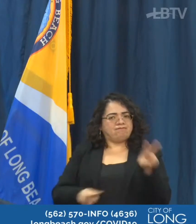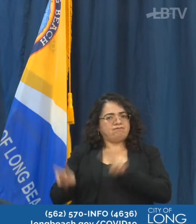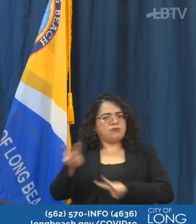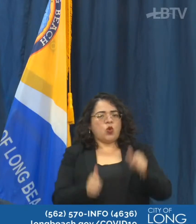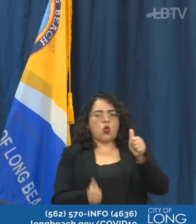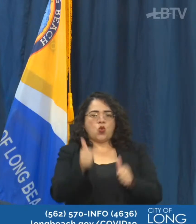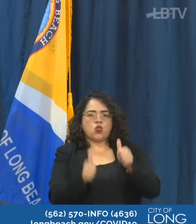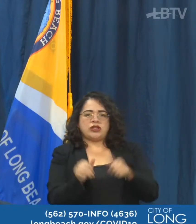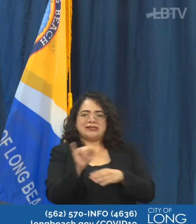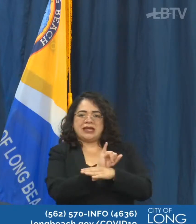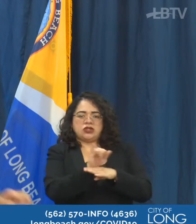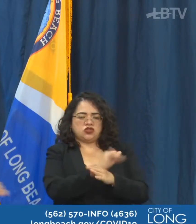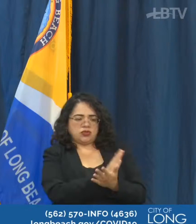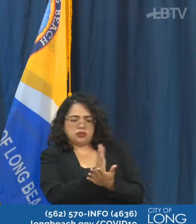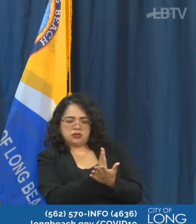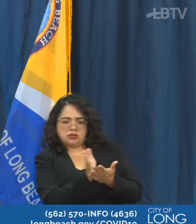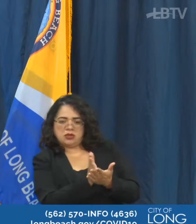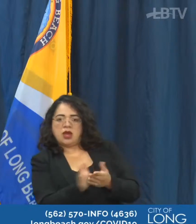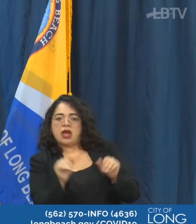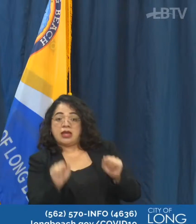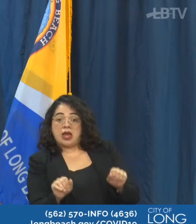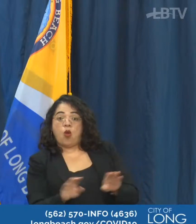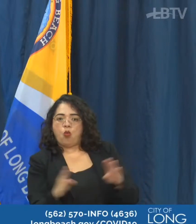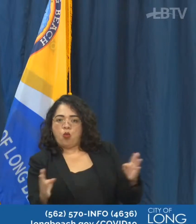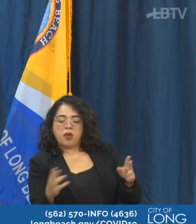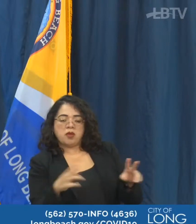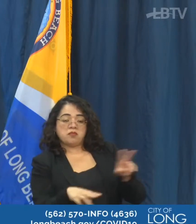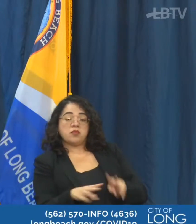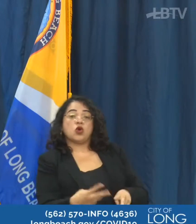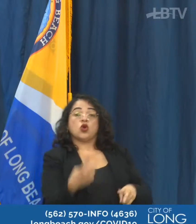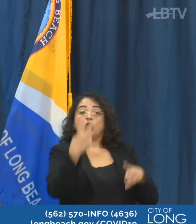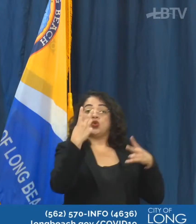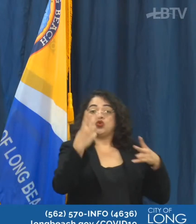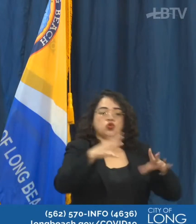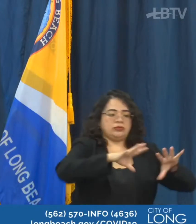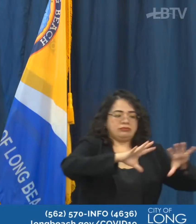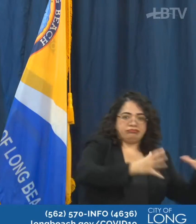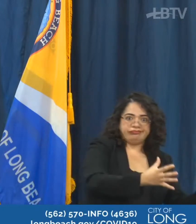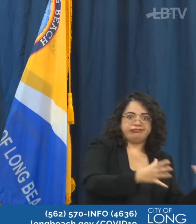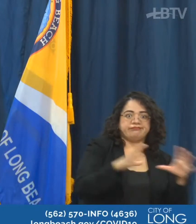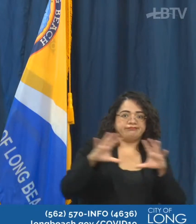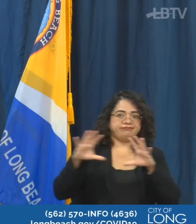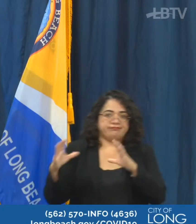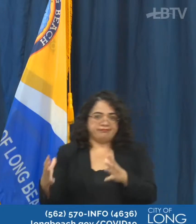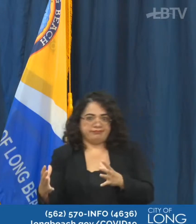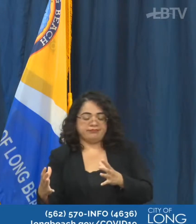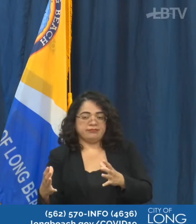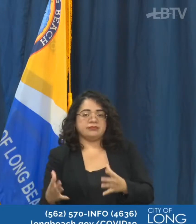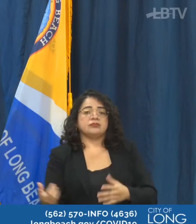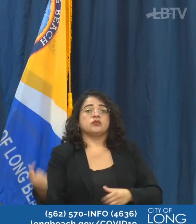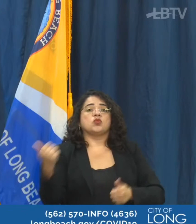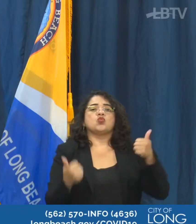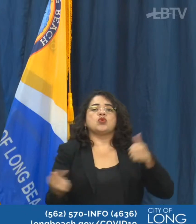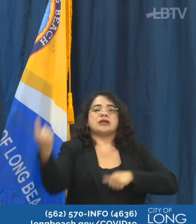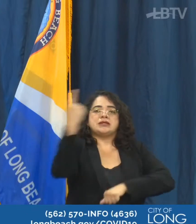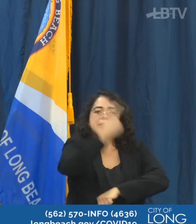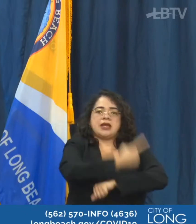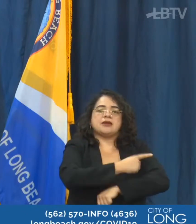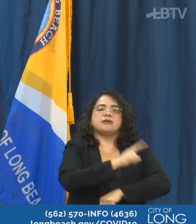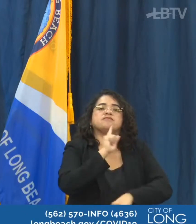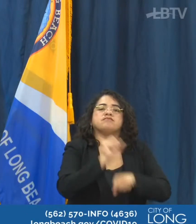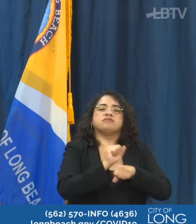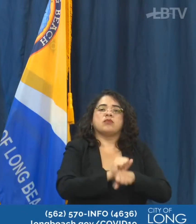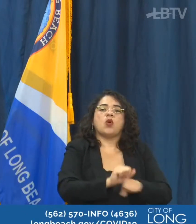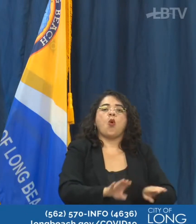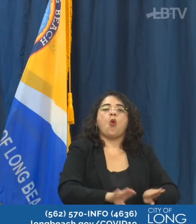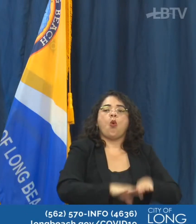I'm going to give there's two sets of industries. I'm going to give dates for reopening for both. So to begin,